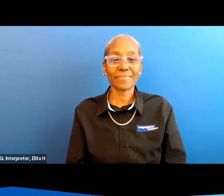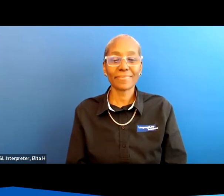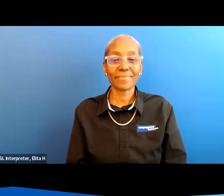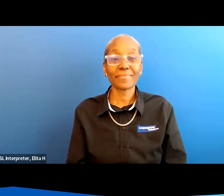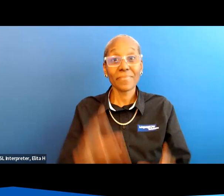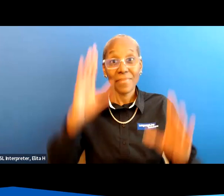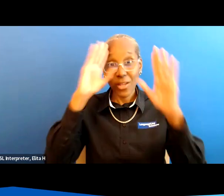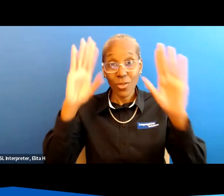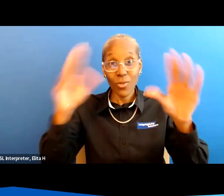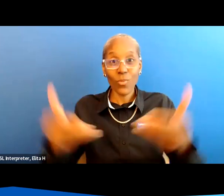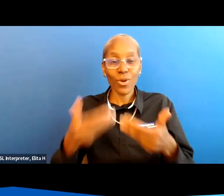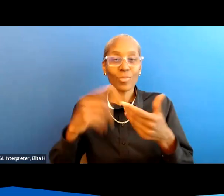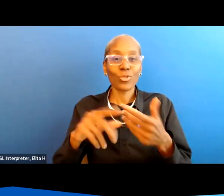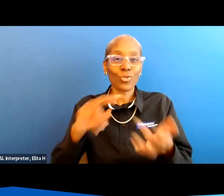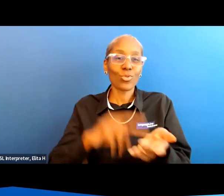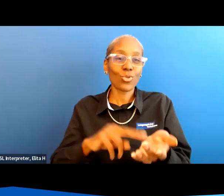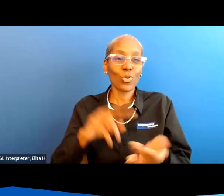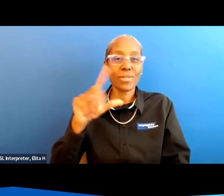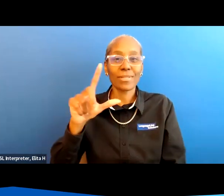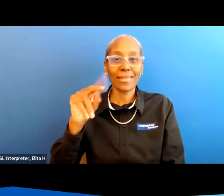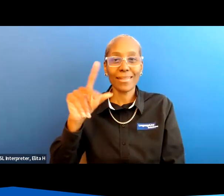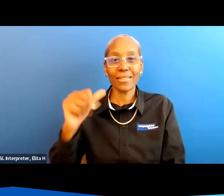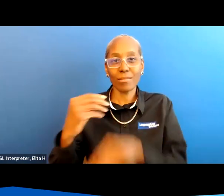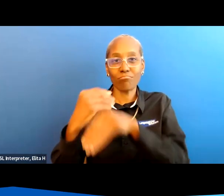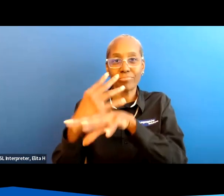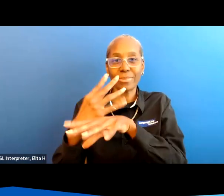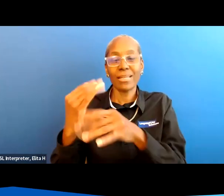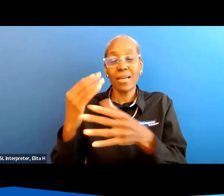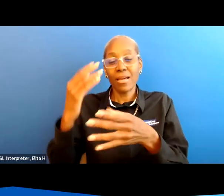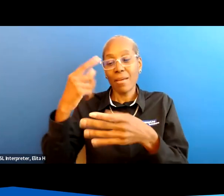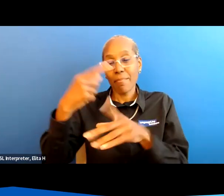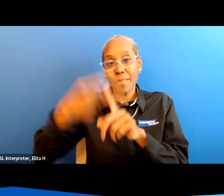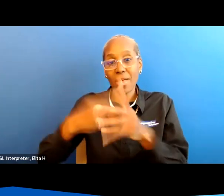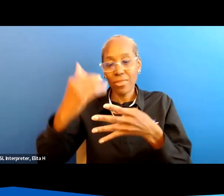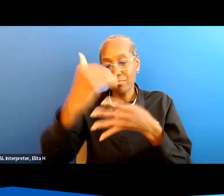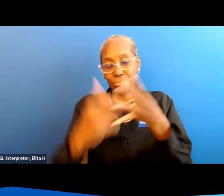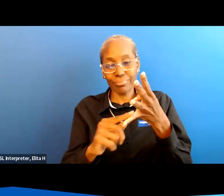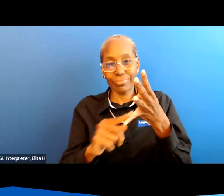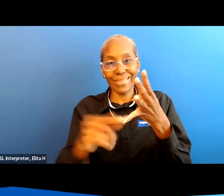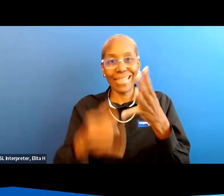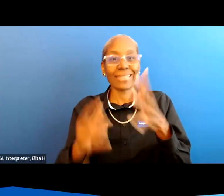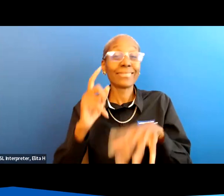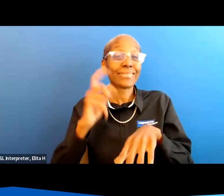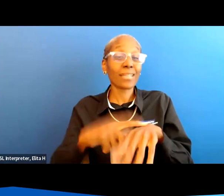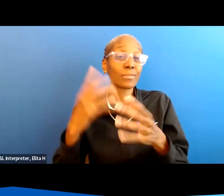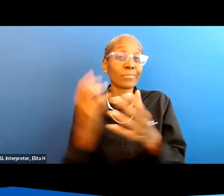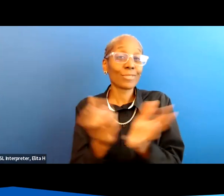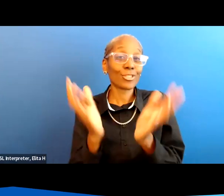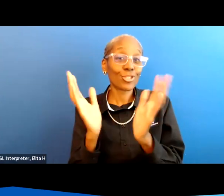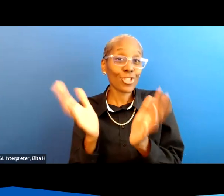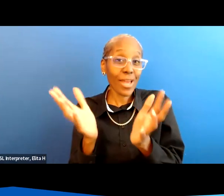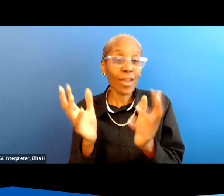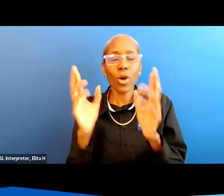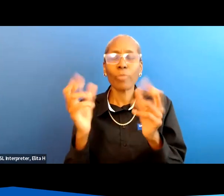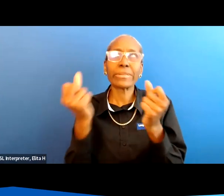hello and welcome to the nurse linda webinar it's the end of the month so it's time for us to chat and i hope you have a lot of questions today